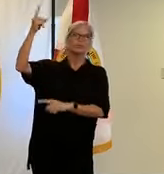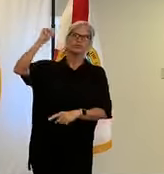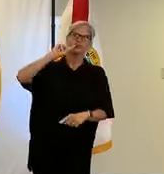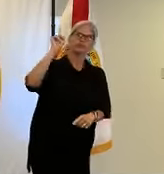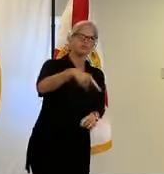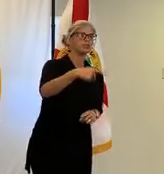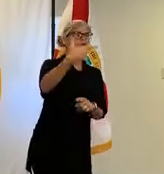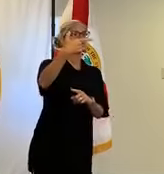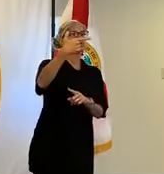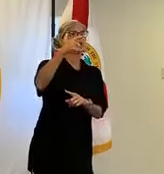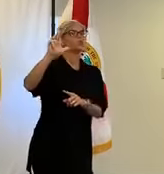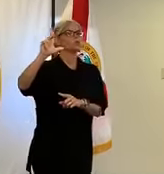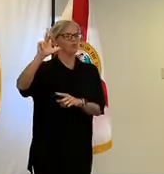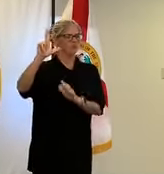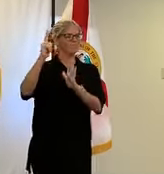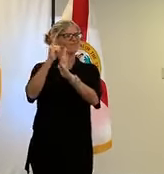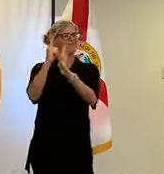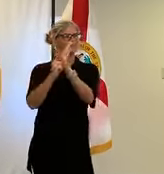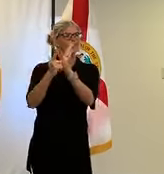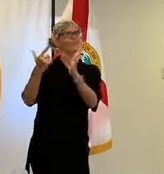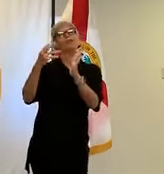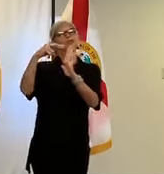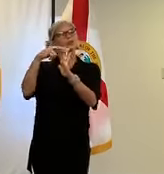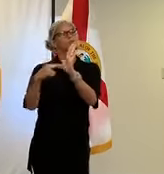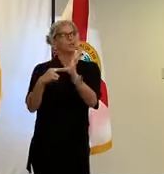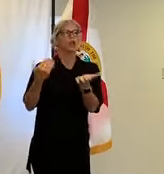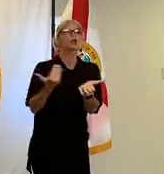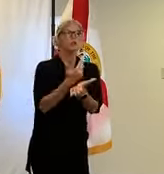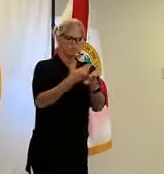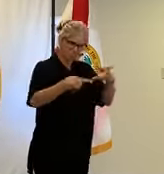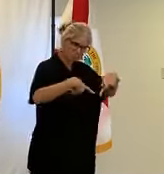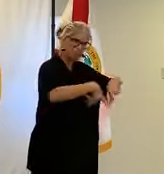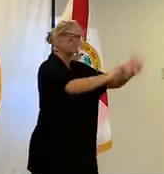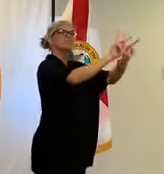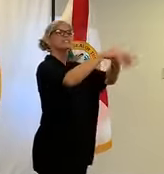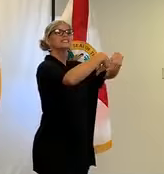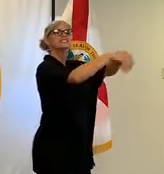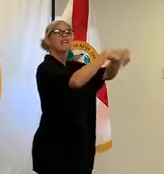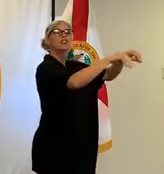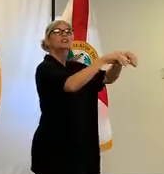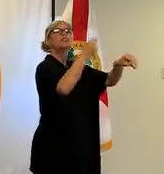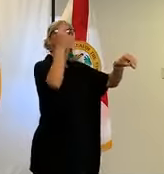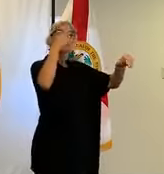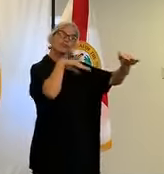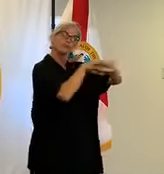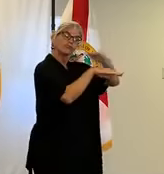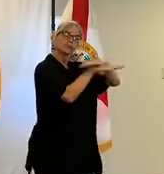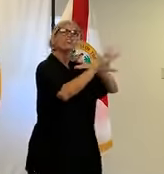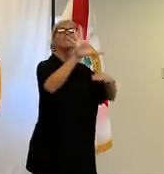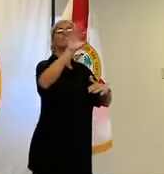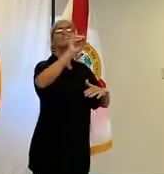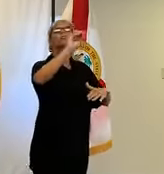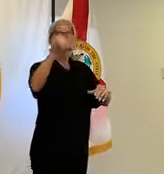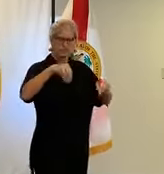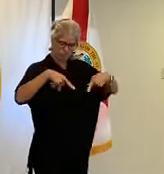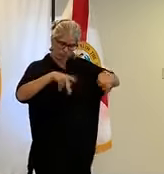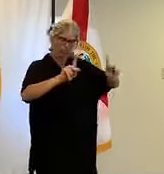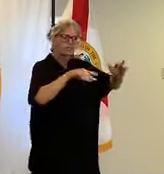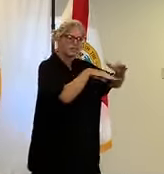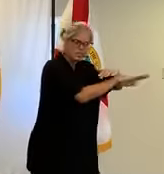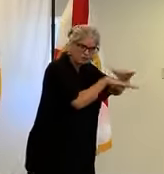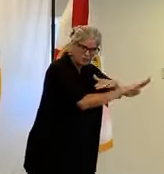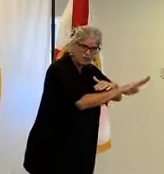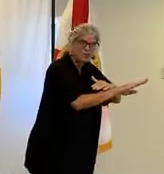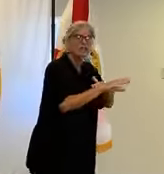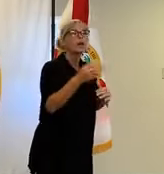effect which allowed our retail businesses to go to 50 capacity it allowed our restaurants to go to 50 capacity it allowed